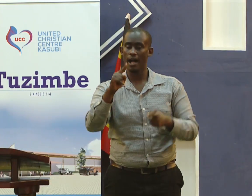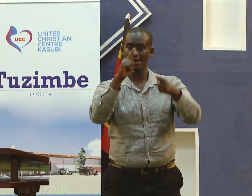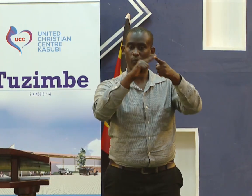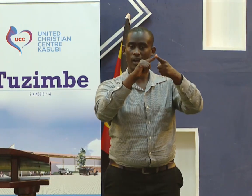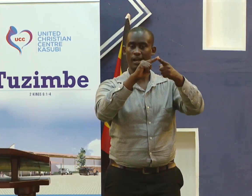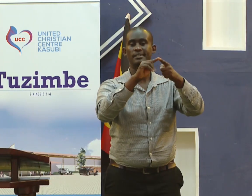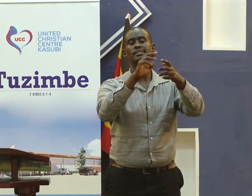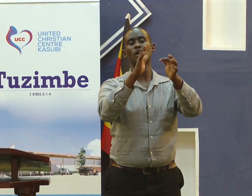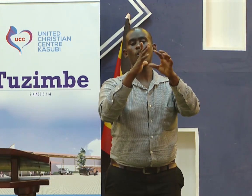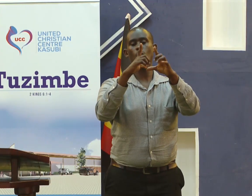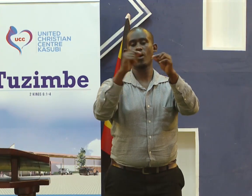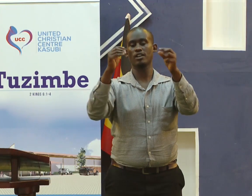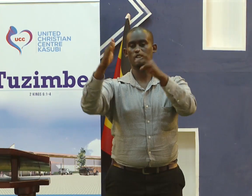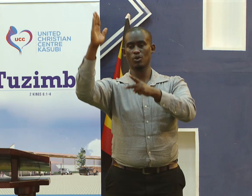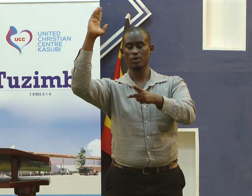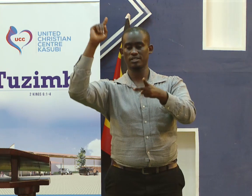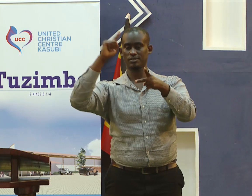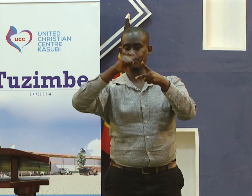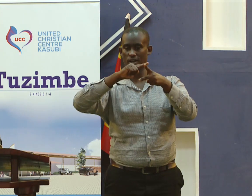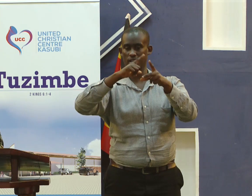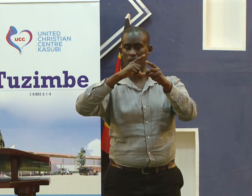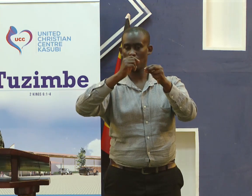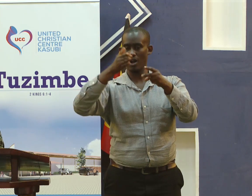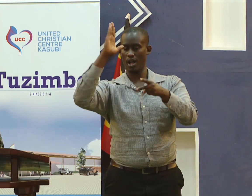they are renewed by the word of God.